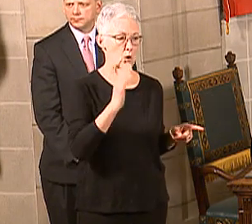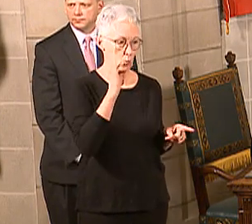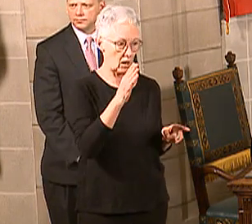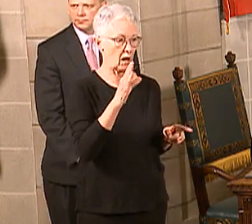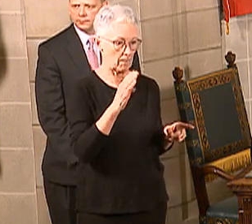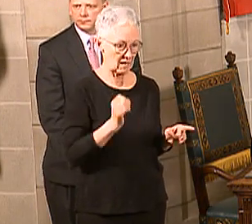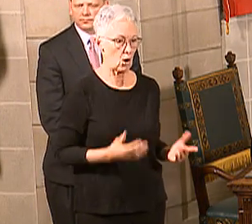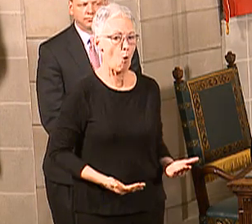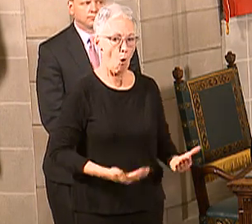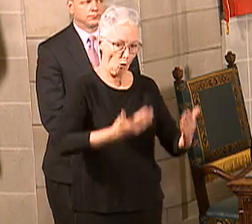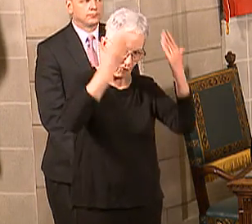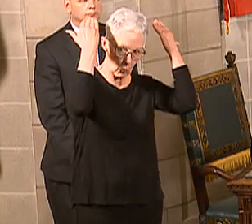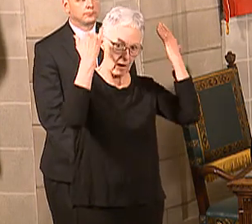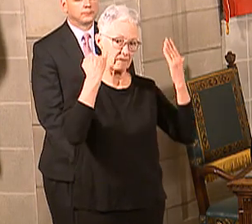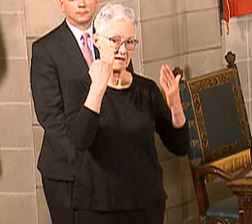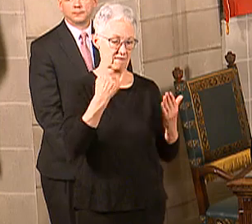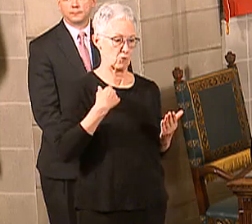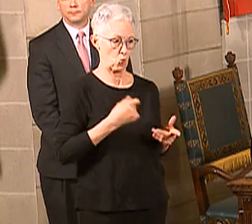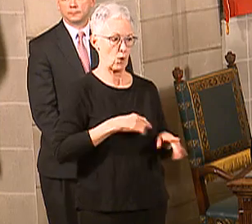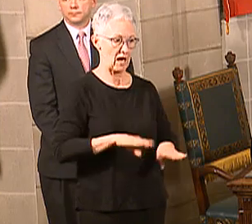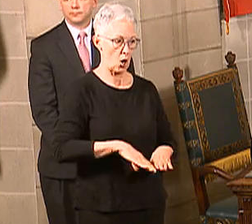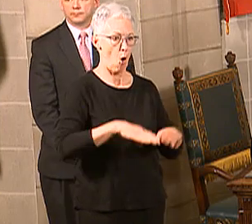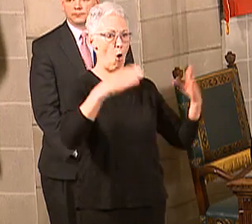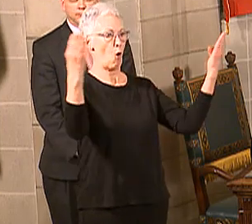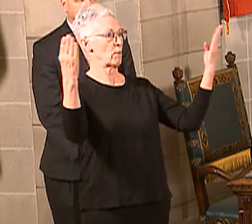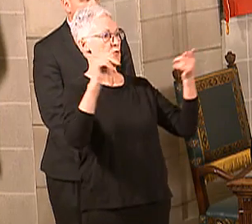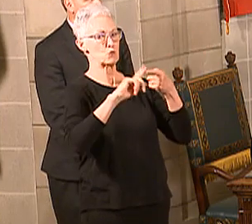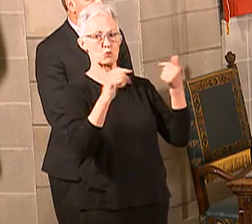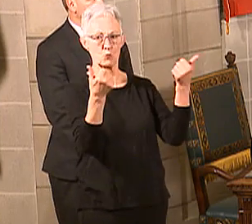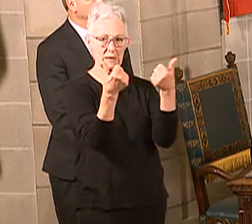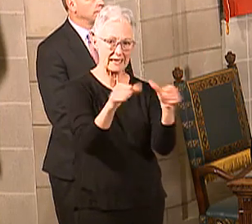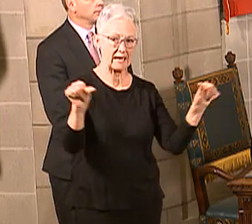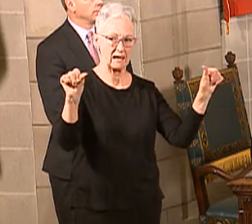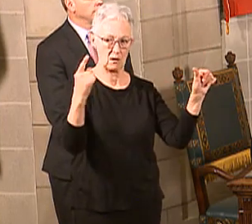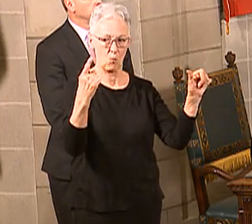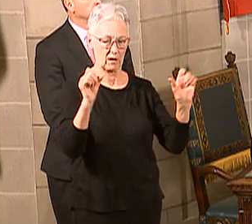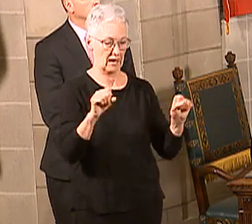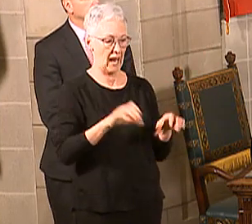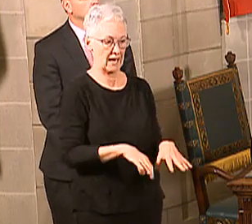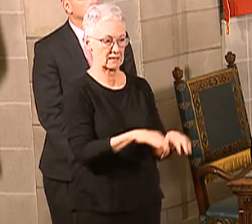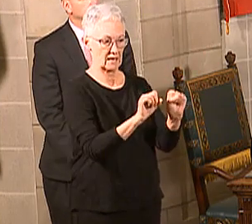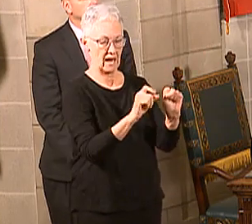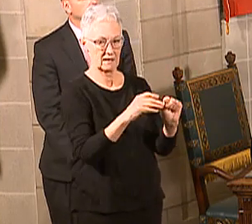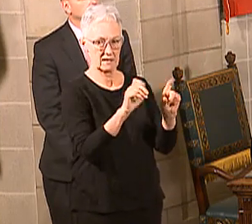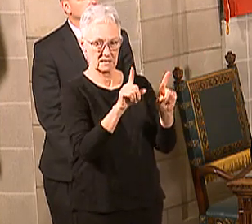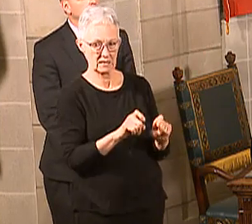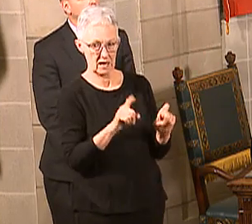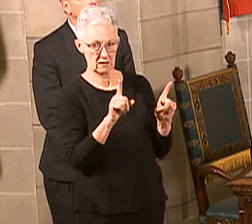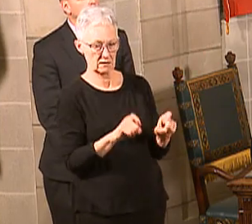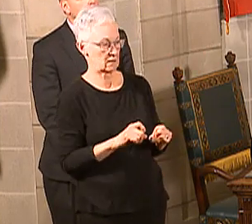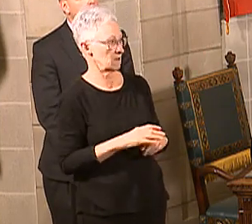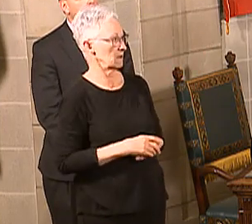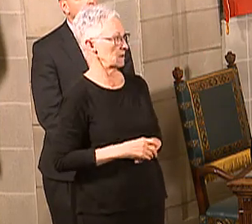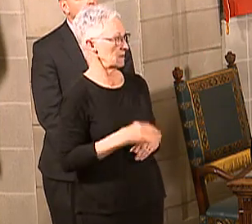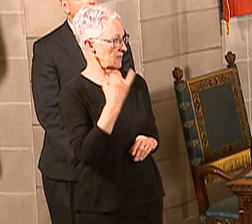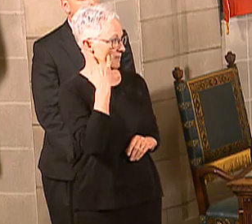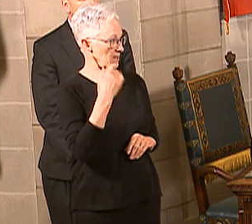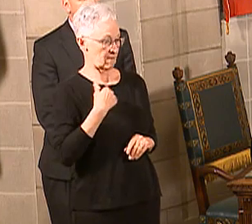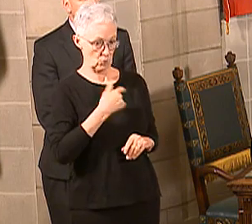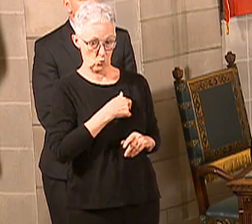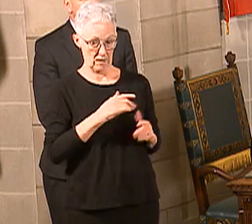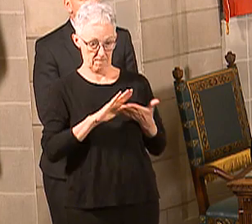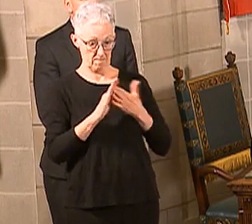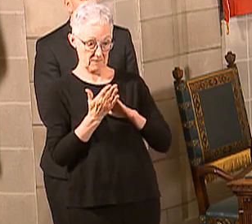happen? And that's why we're still using those screening criteria. If we're loosening or laxing anything as far as those screening